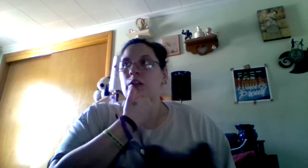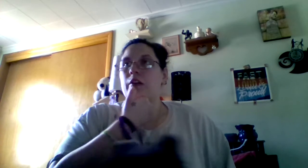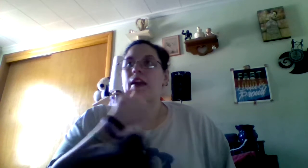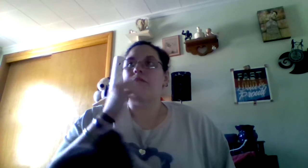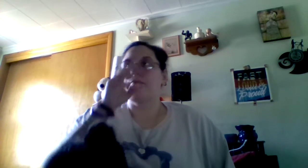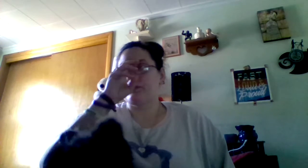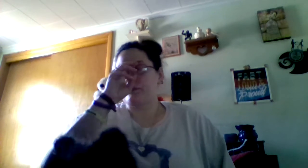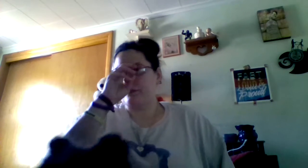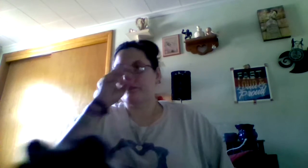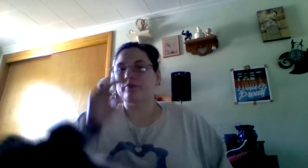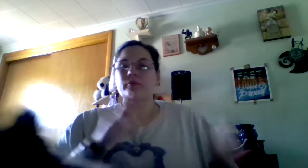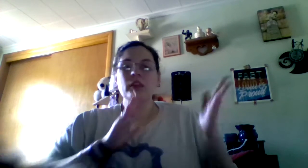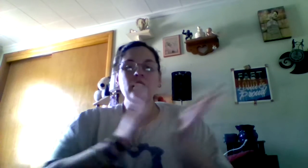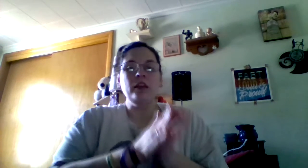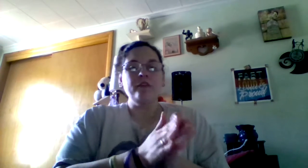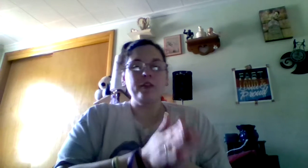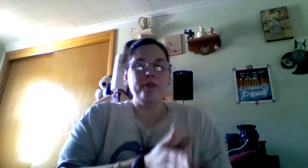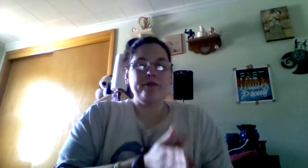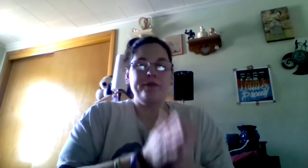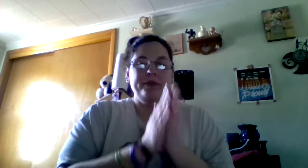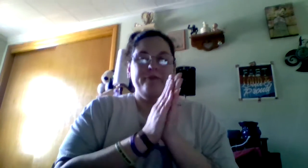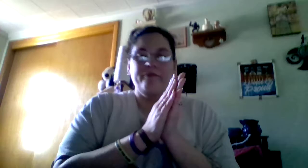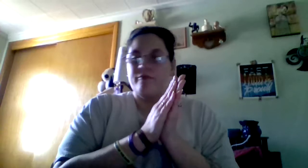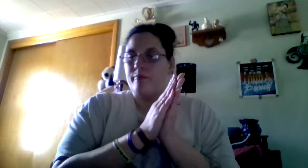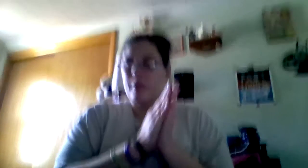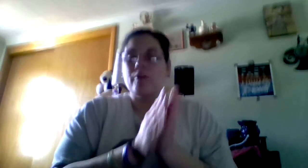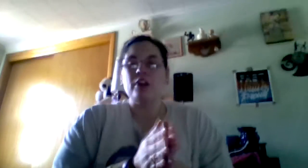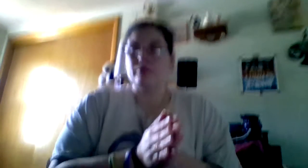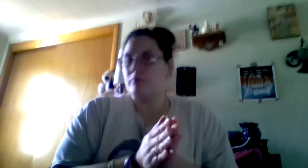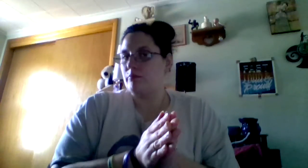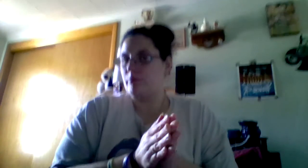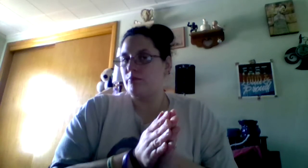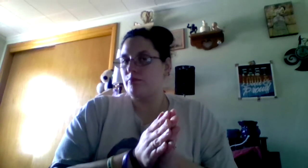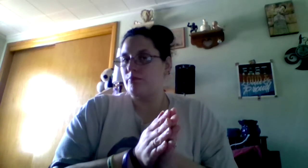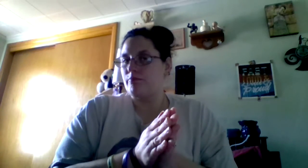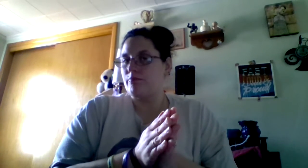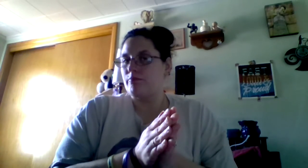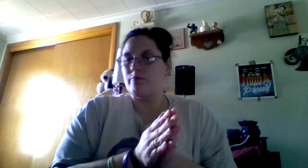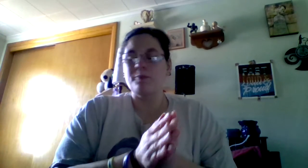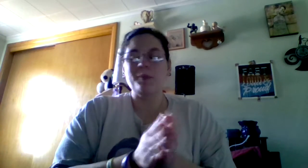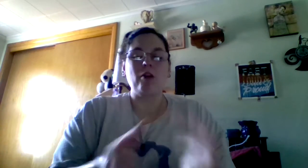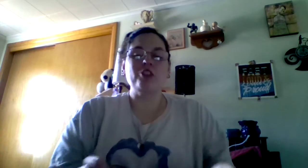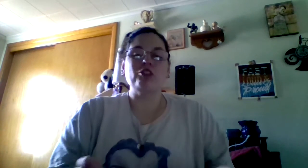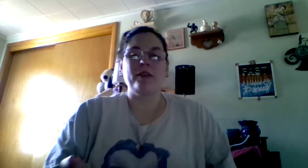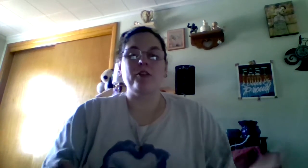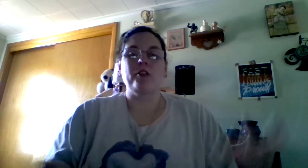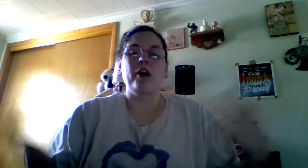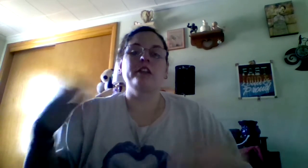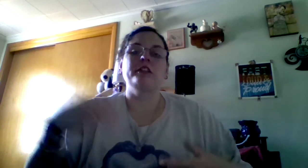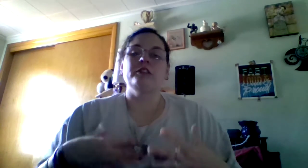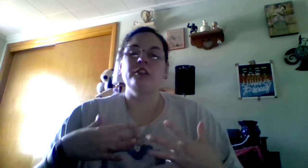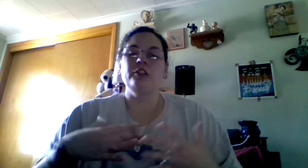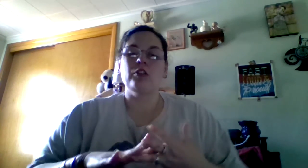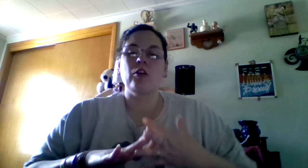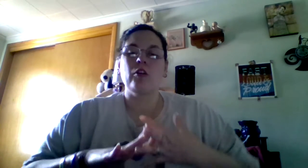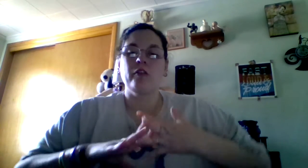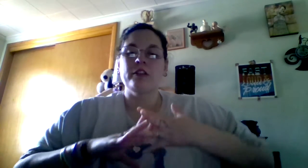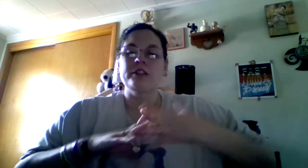okay, if you've been watching me for a while, you know what's